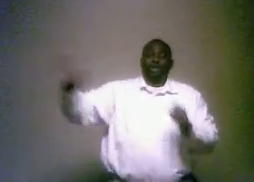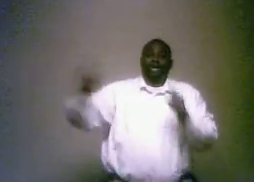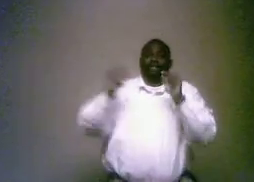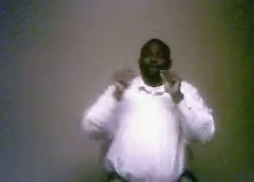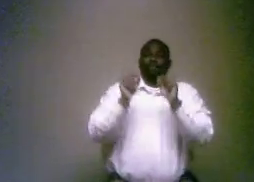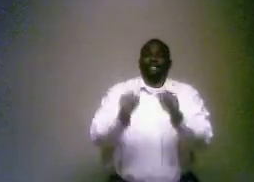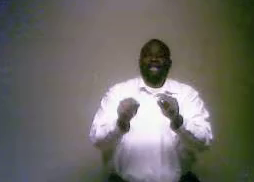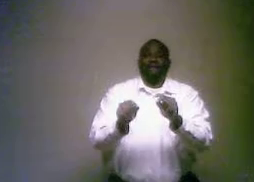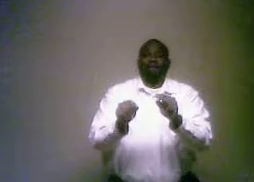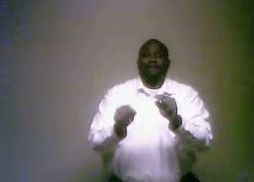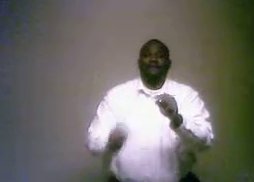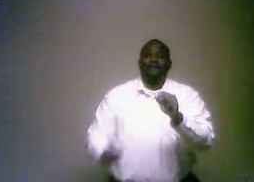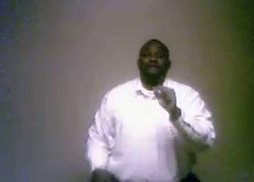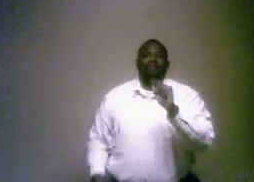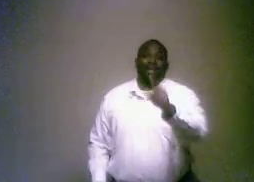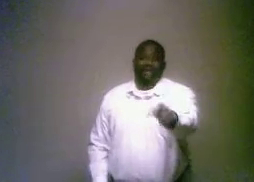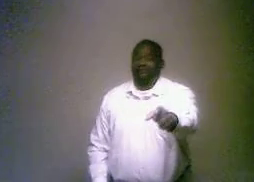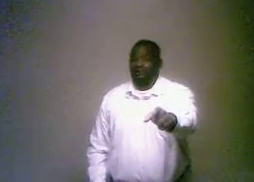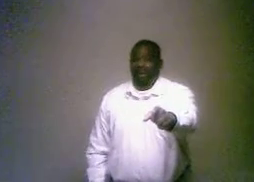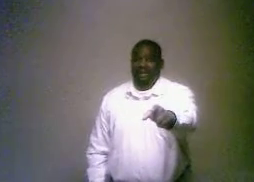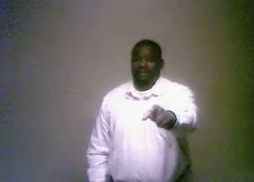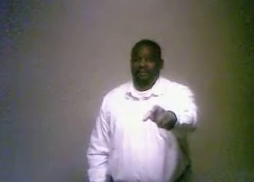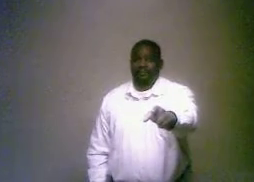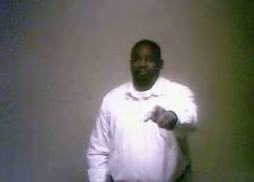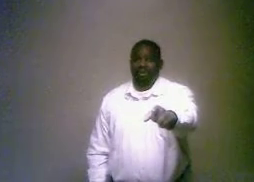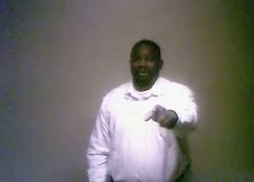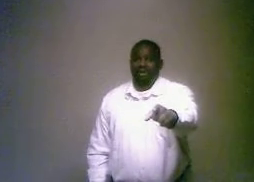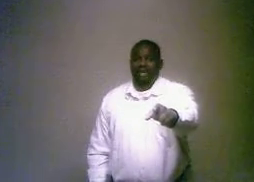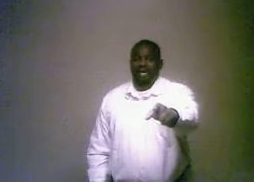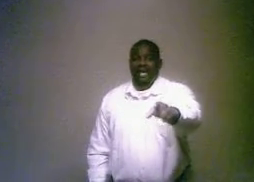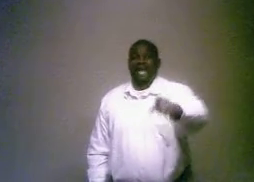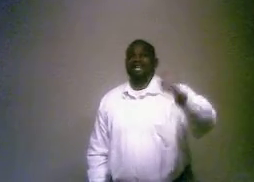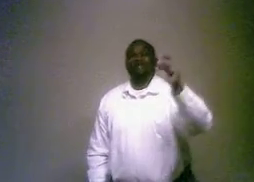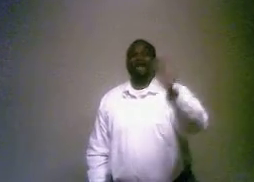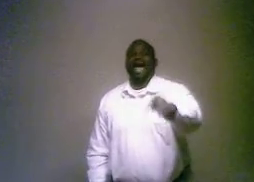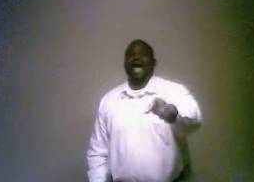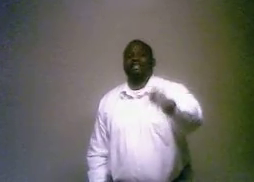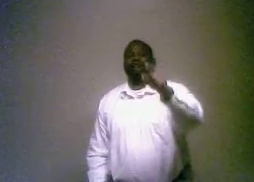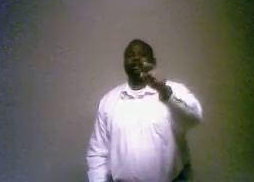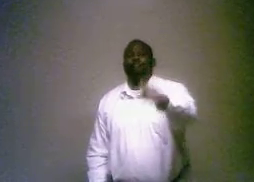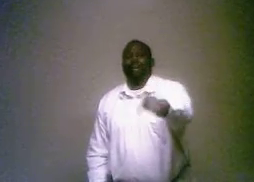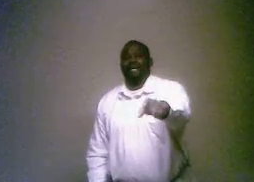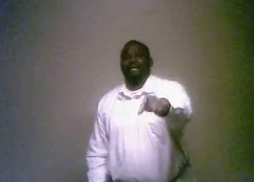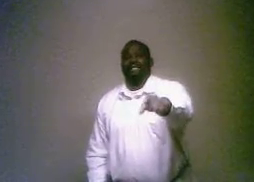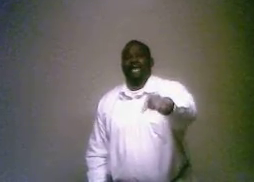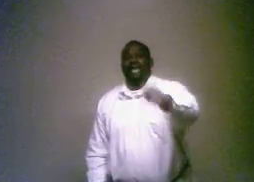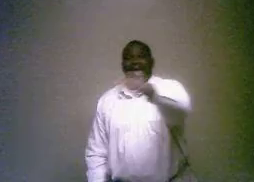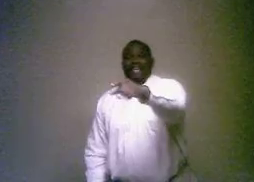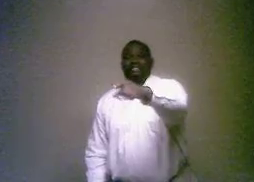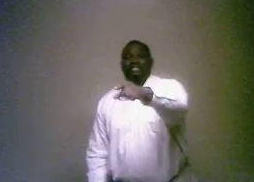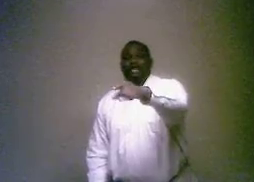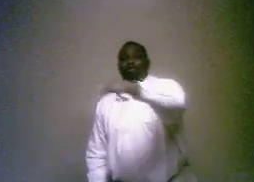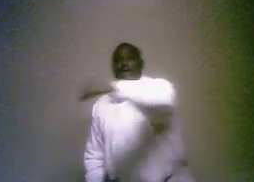it's going to begin with the belief in me. And the act of obedience ends with